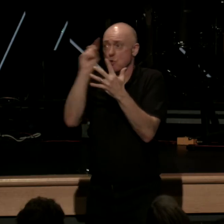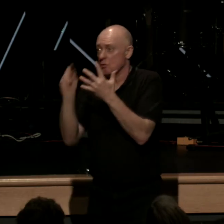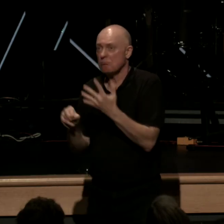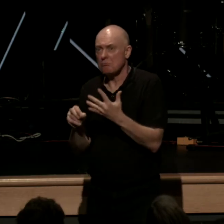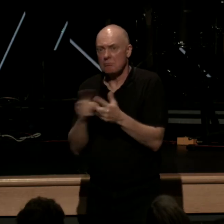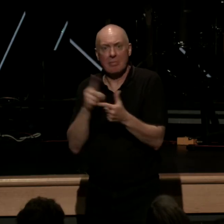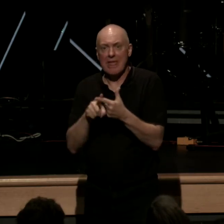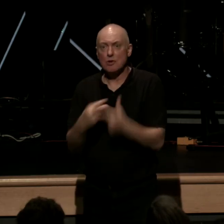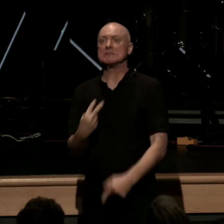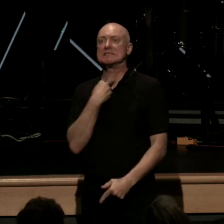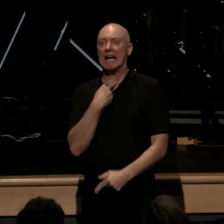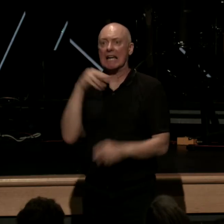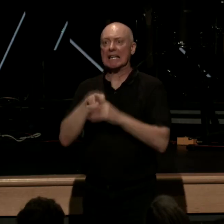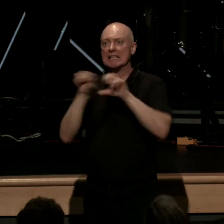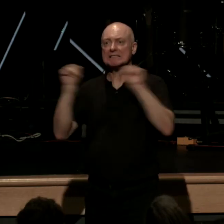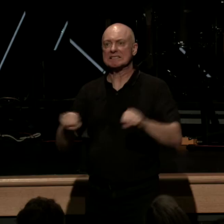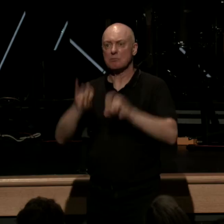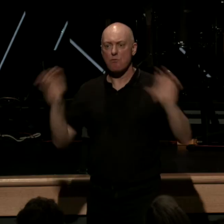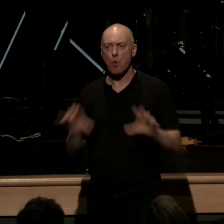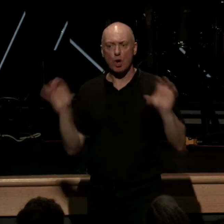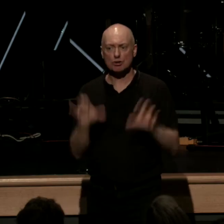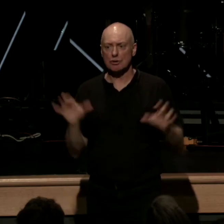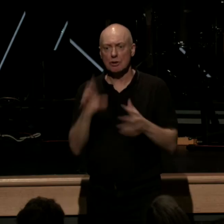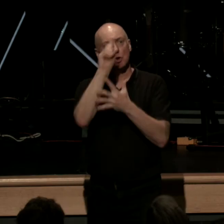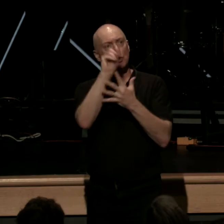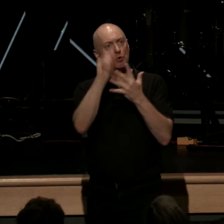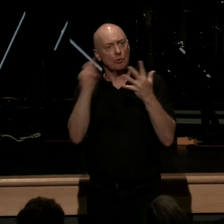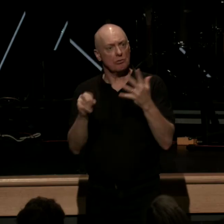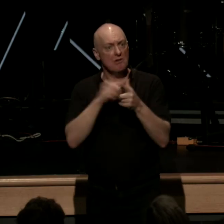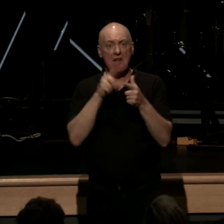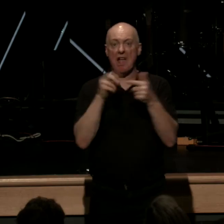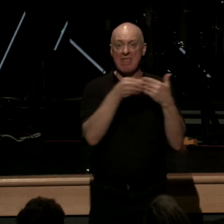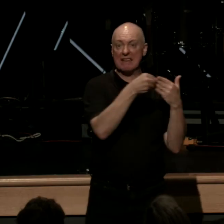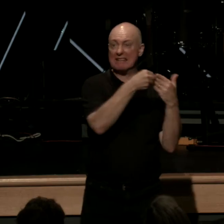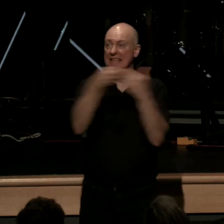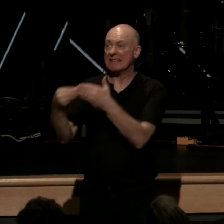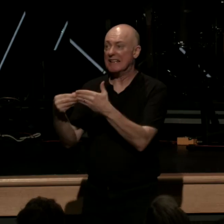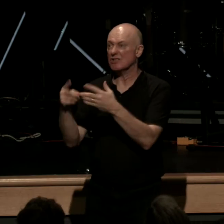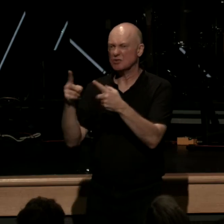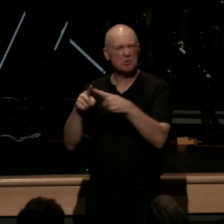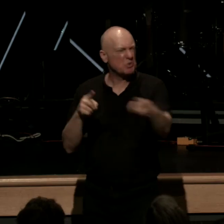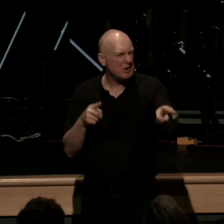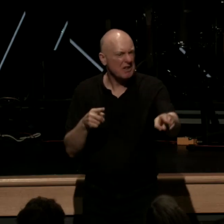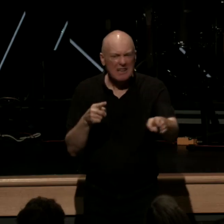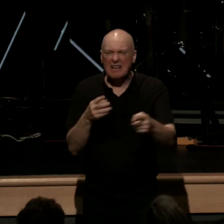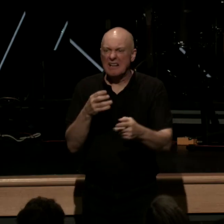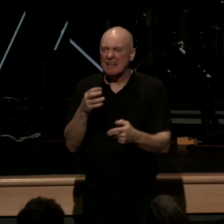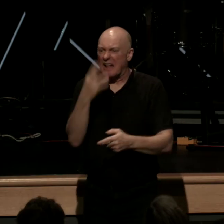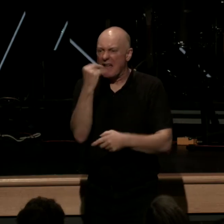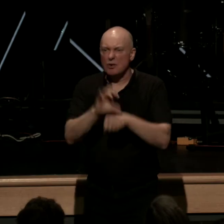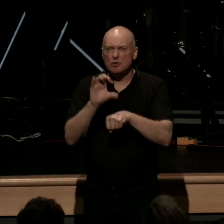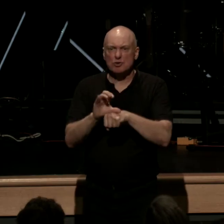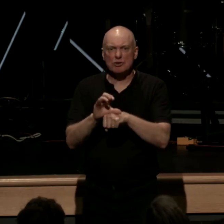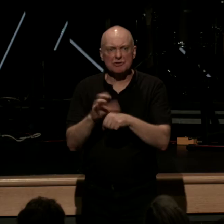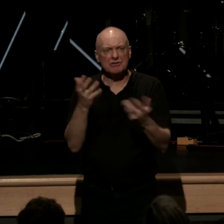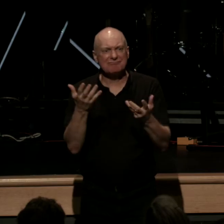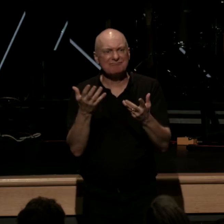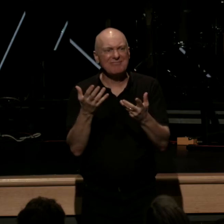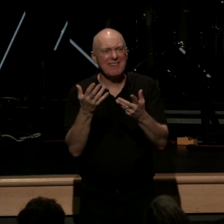caught then in a system of works which eventually led to the sacramental system within the catholic church and the catholic church holds